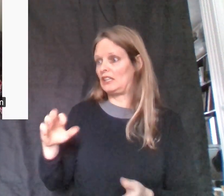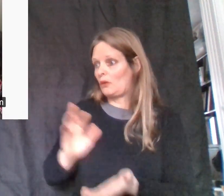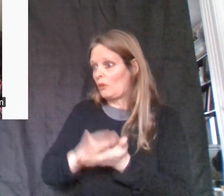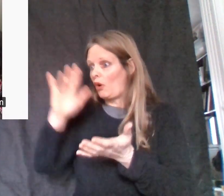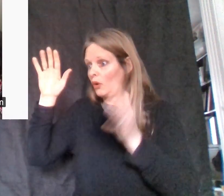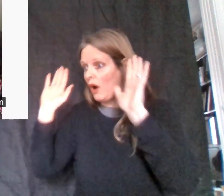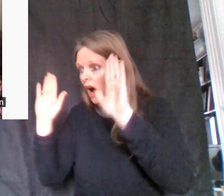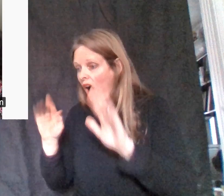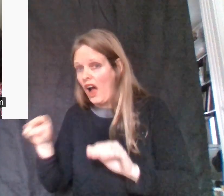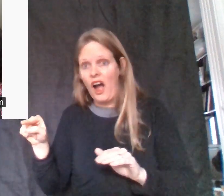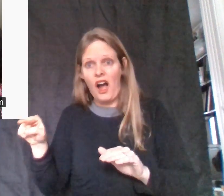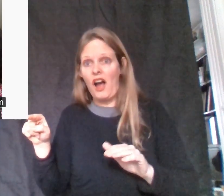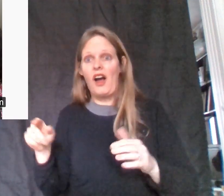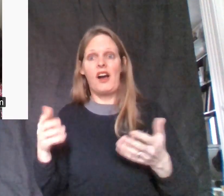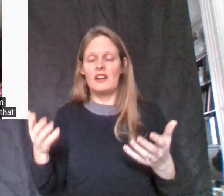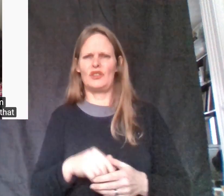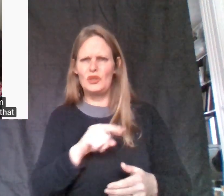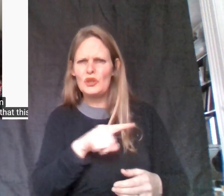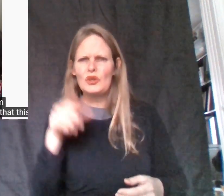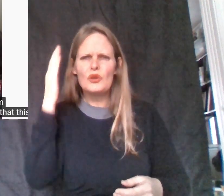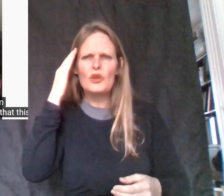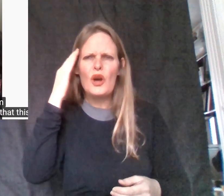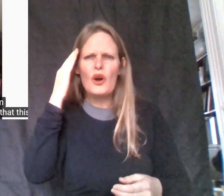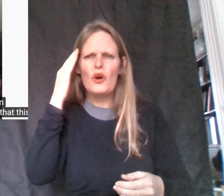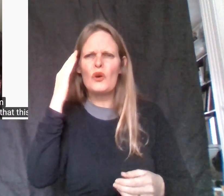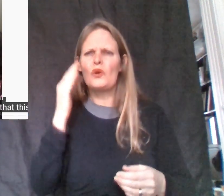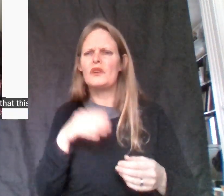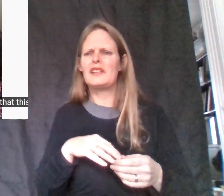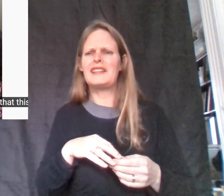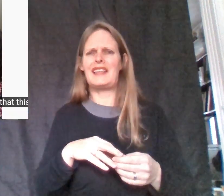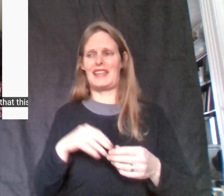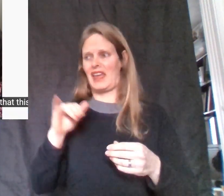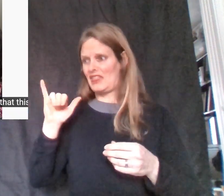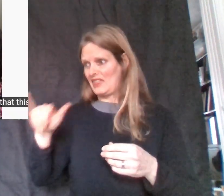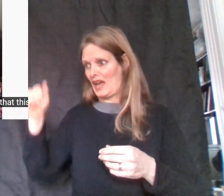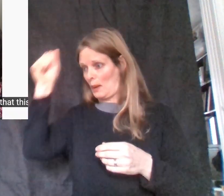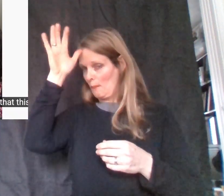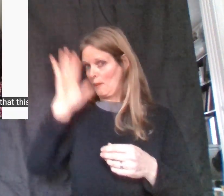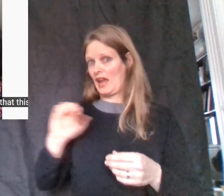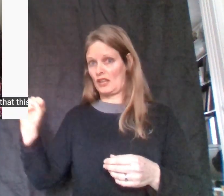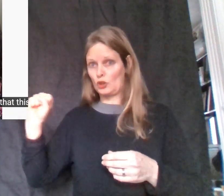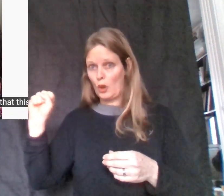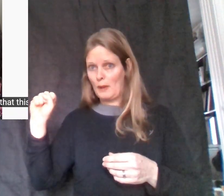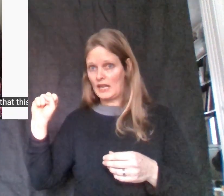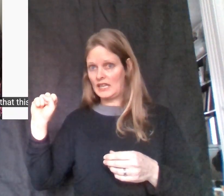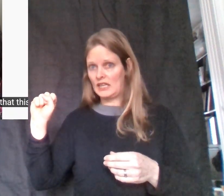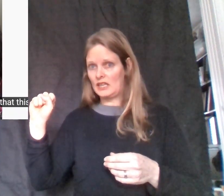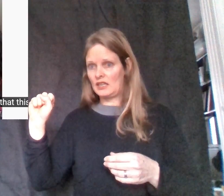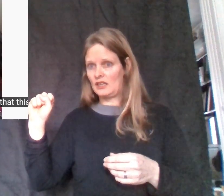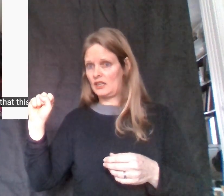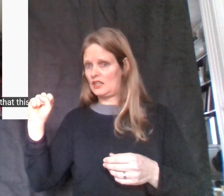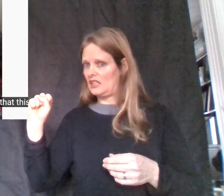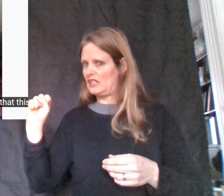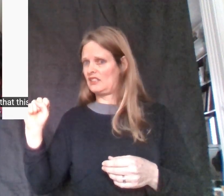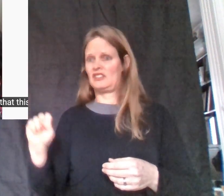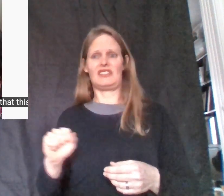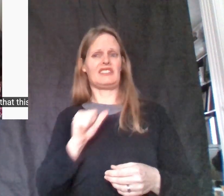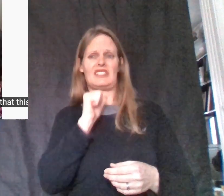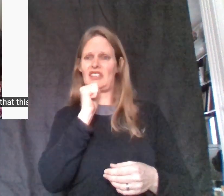Do you people know that this man has not only the